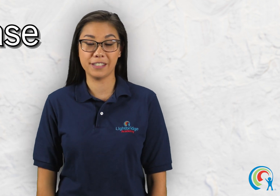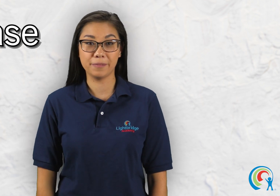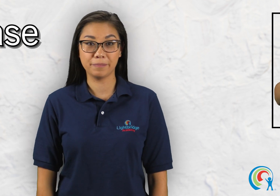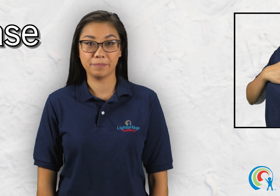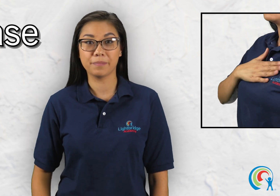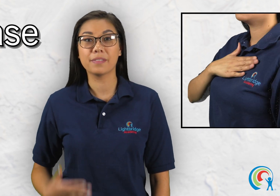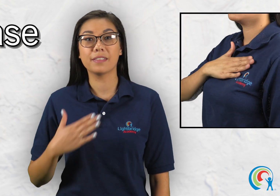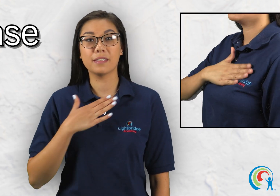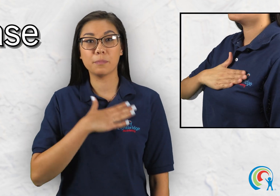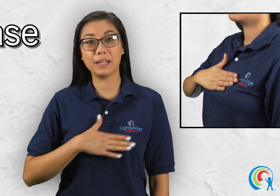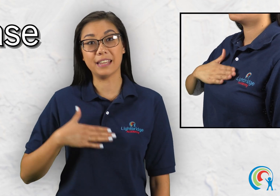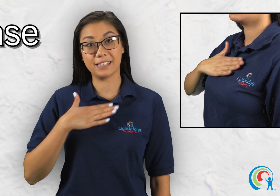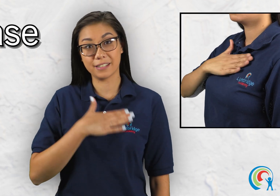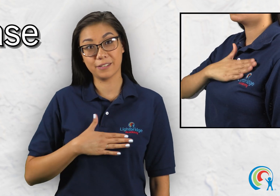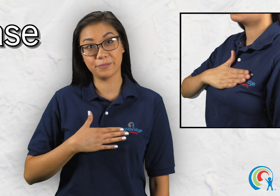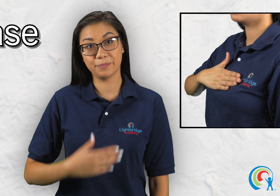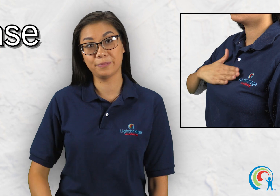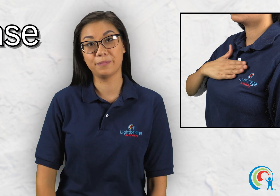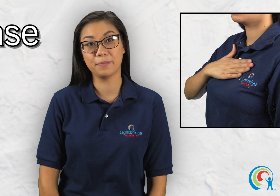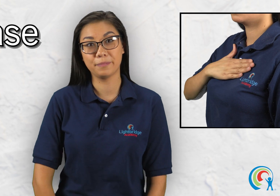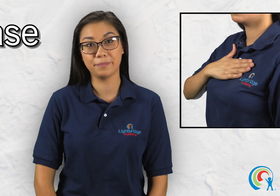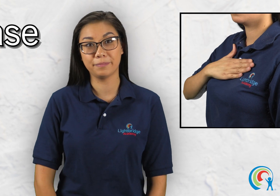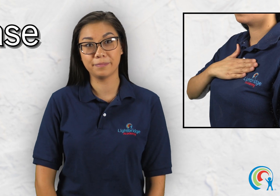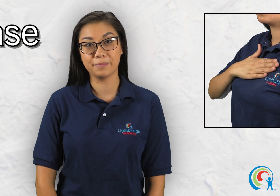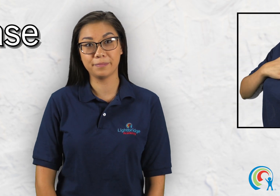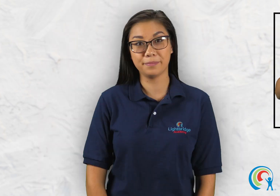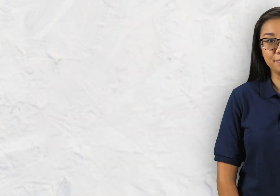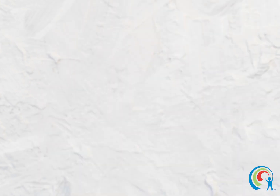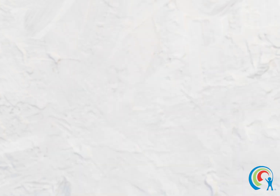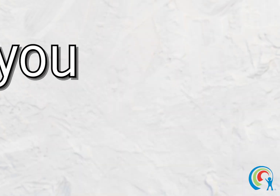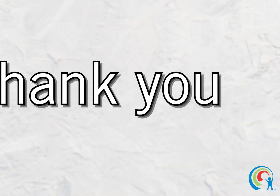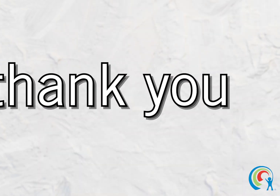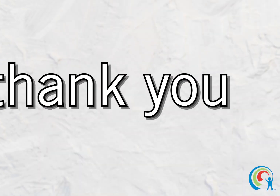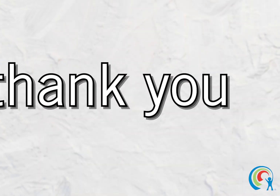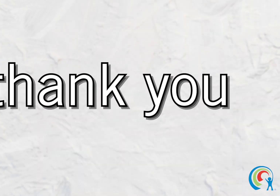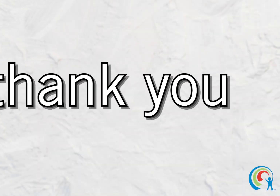please thank you